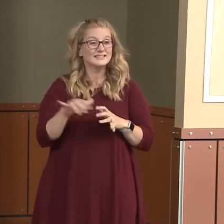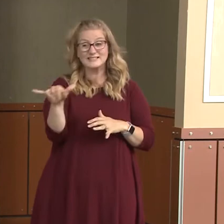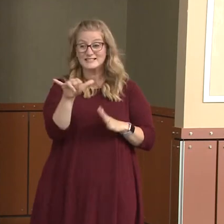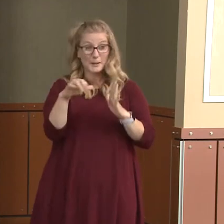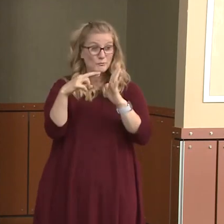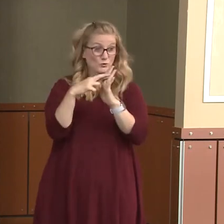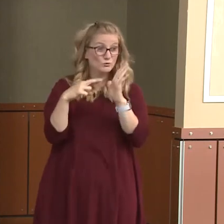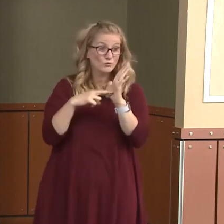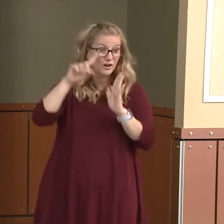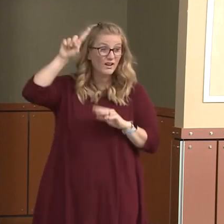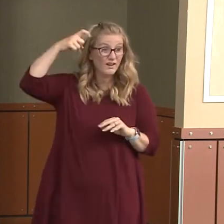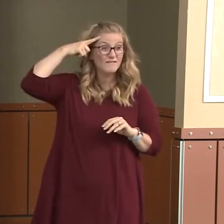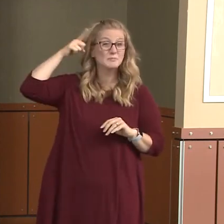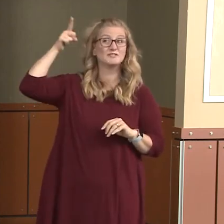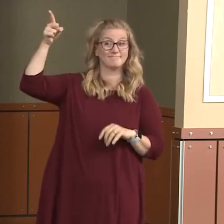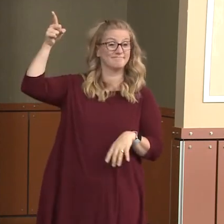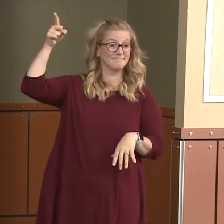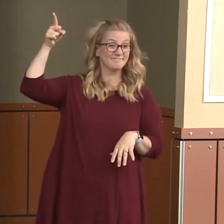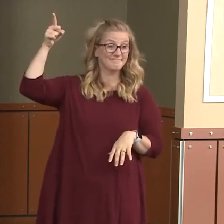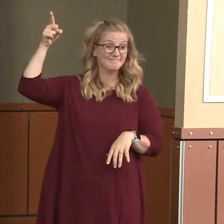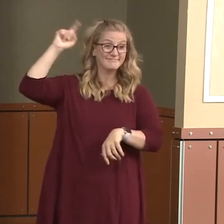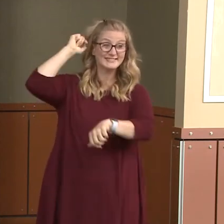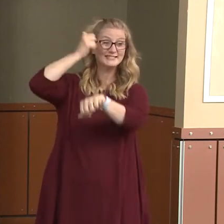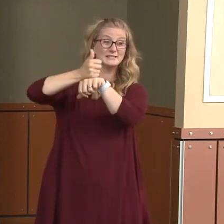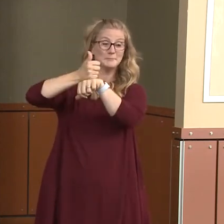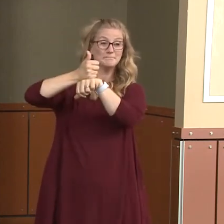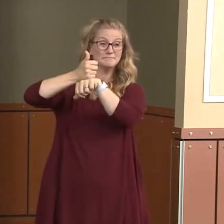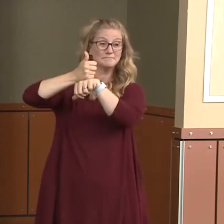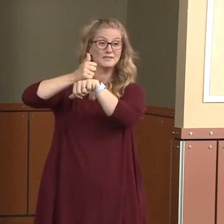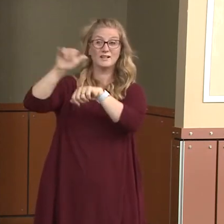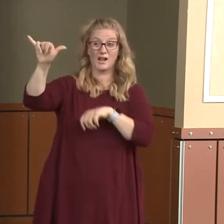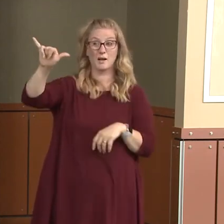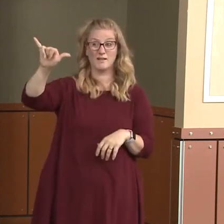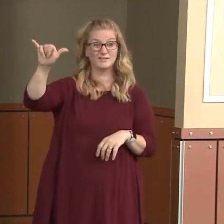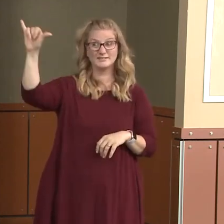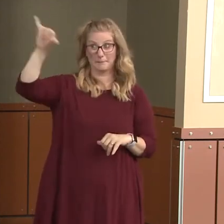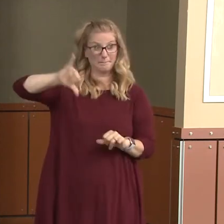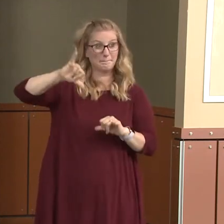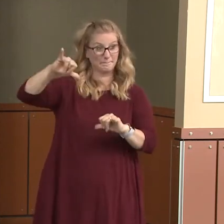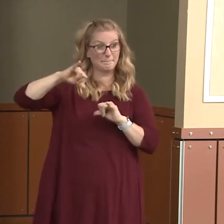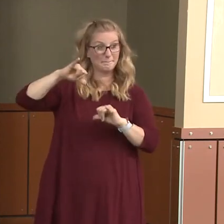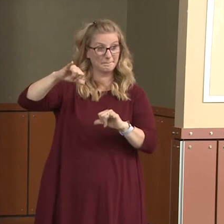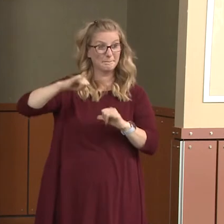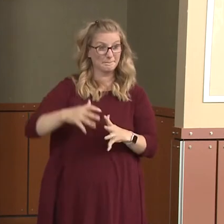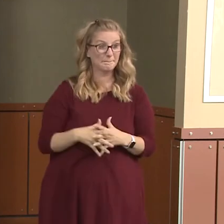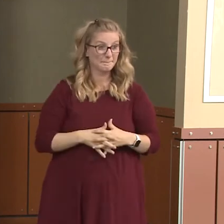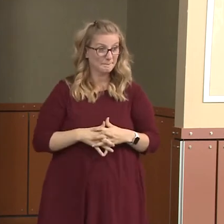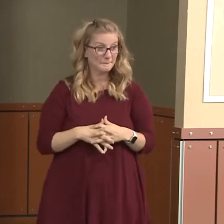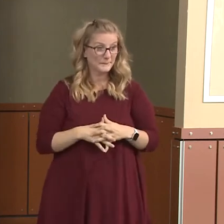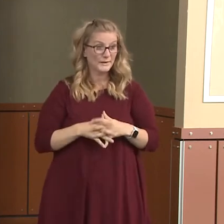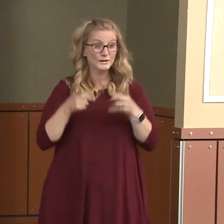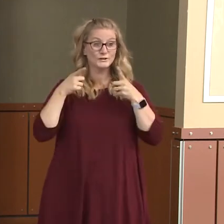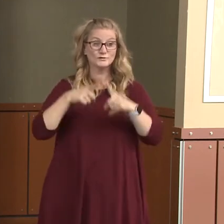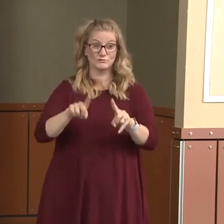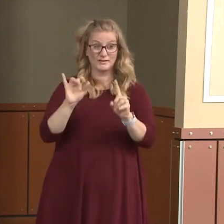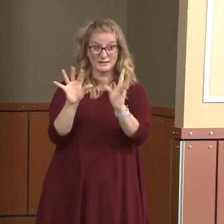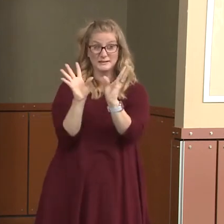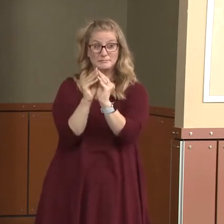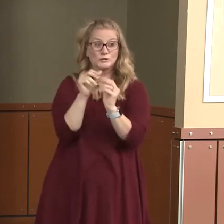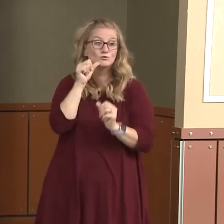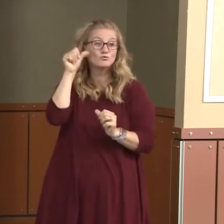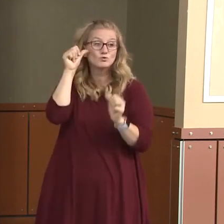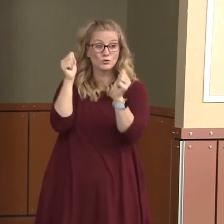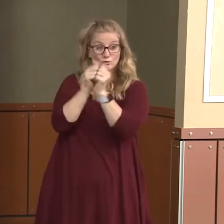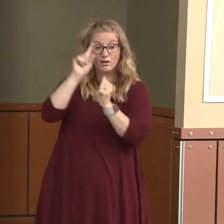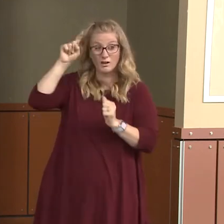governor put into place in Yakima and at our meeting with the governor yesterday. That